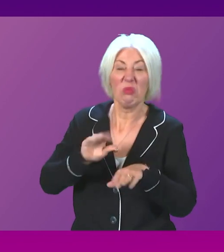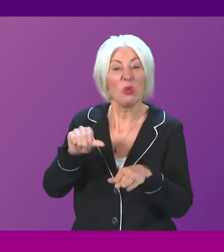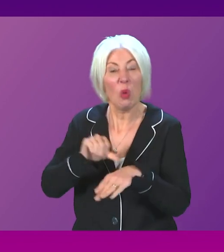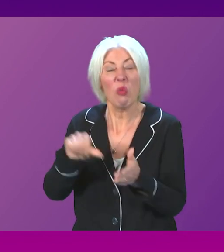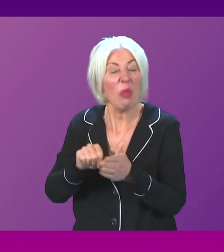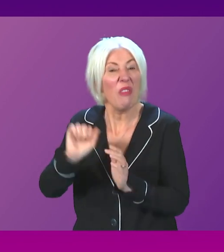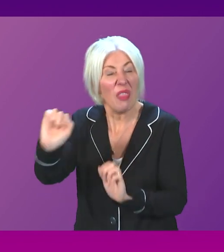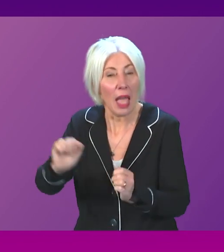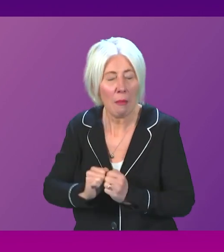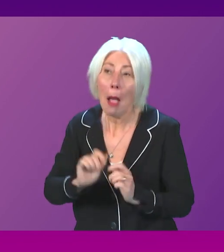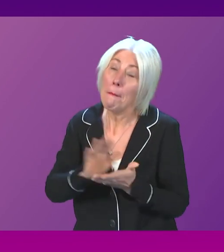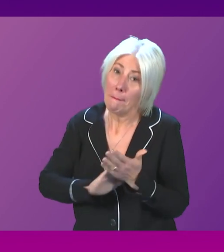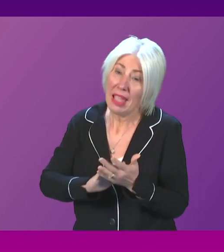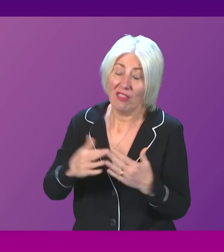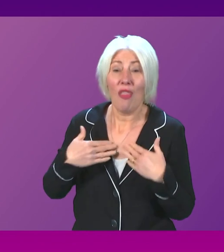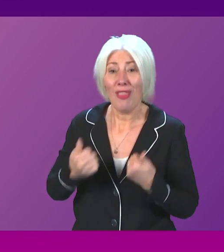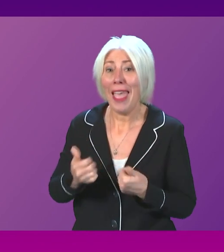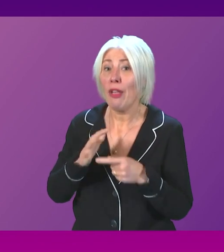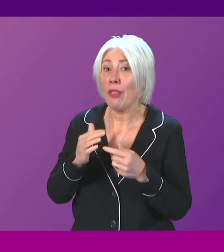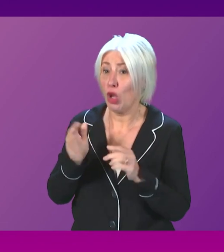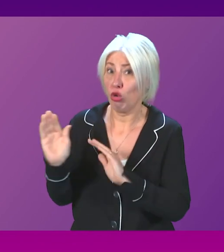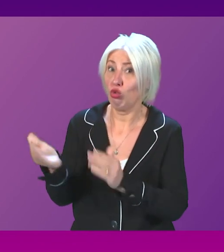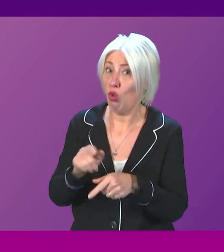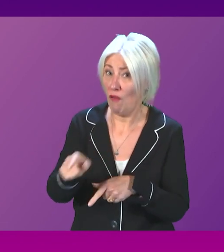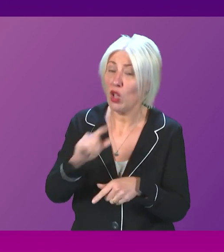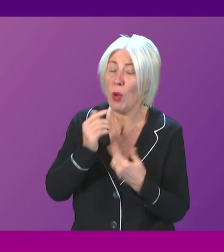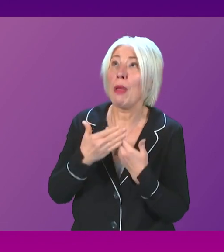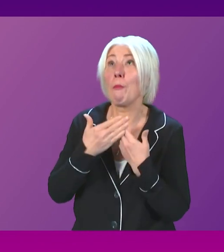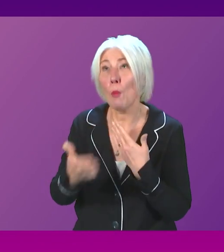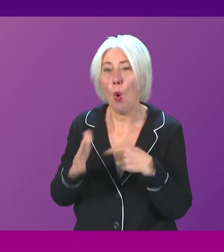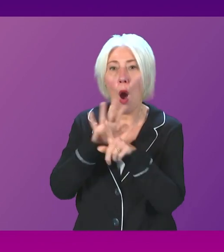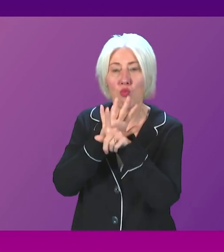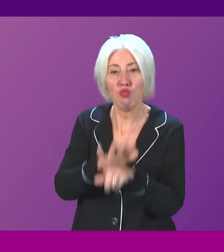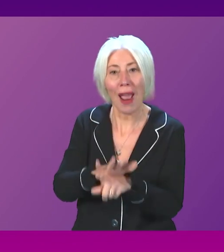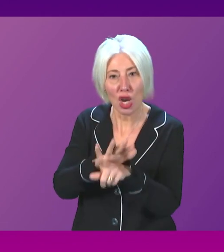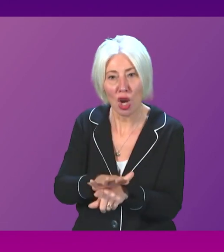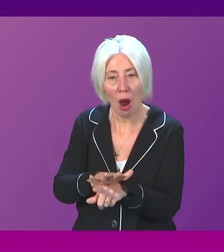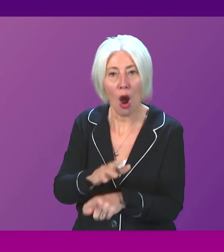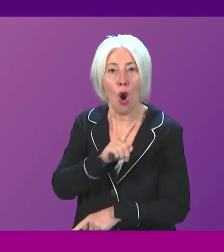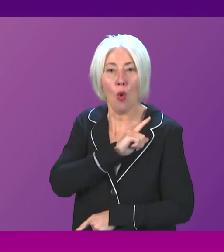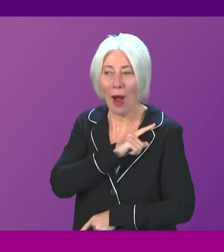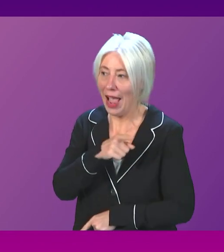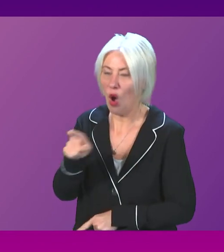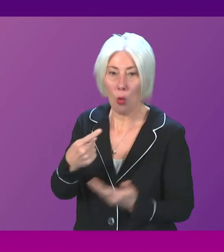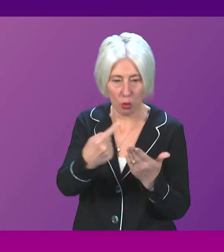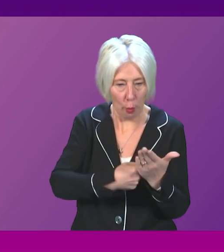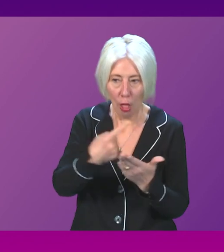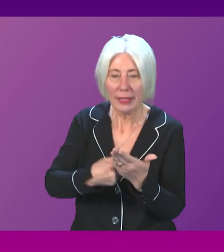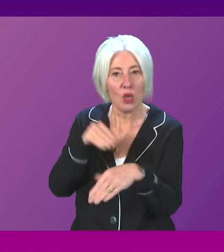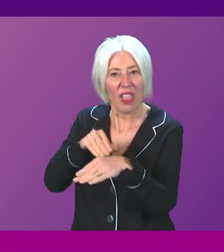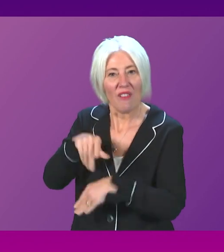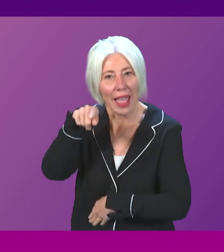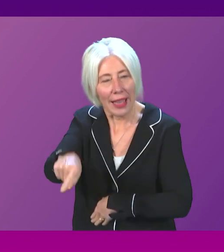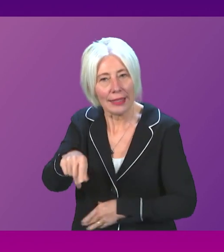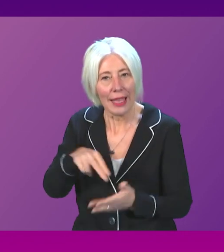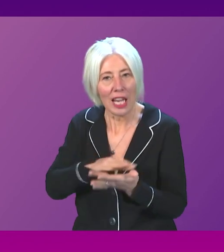no doubt pressures on our health services will directly increase as a result of these policies? So, will